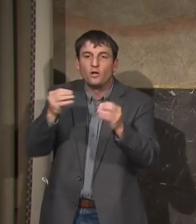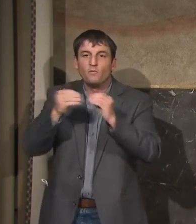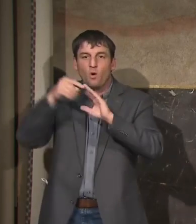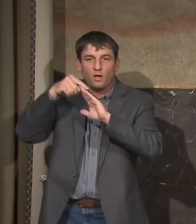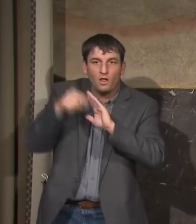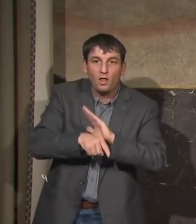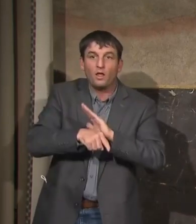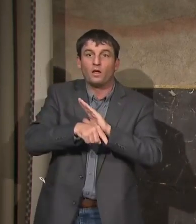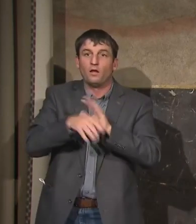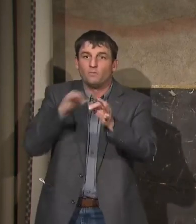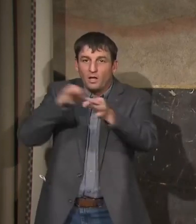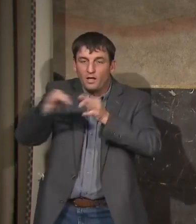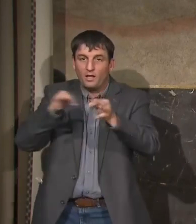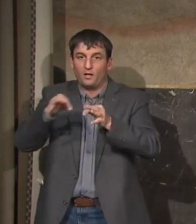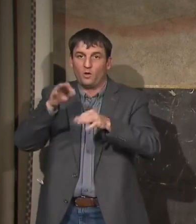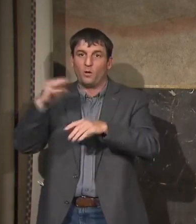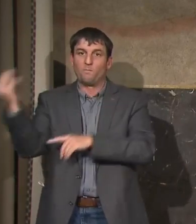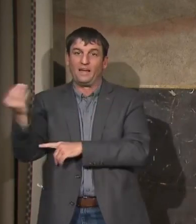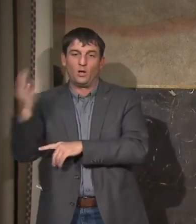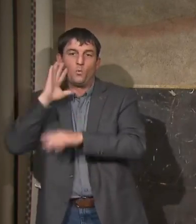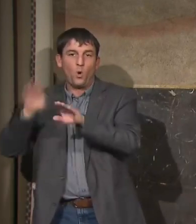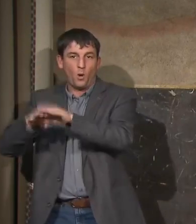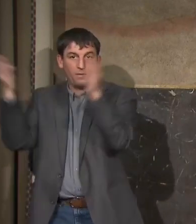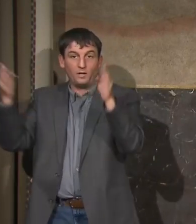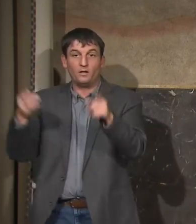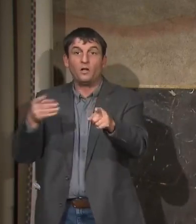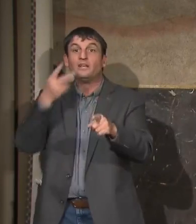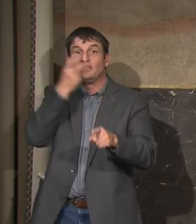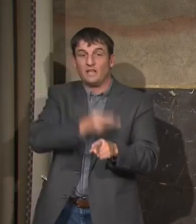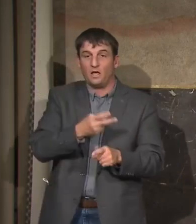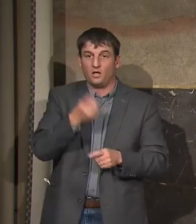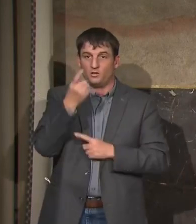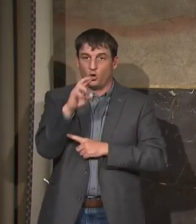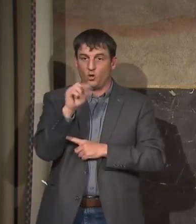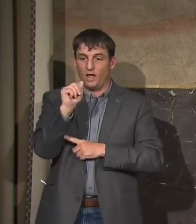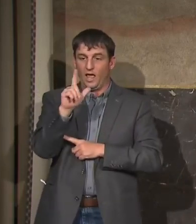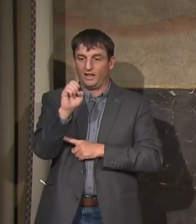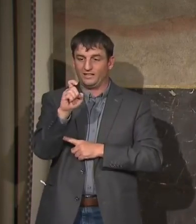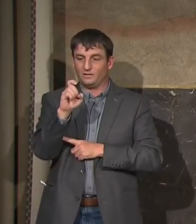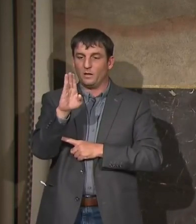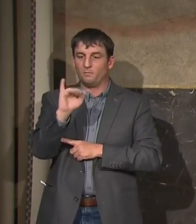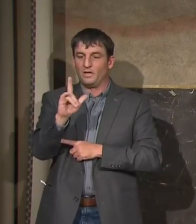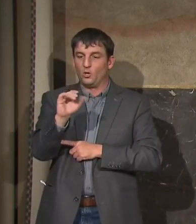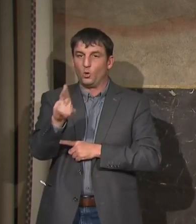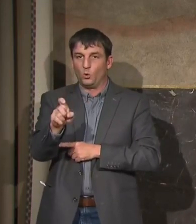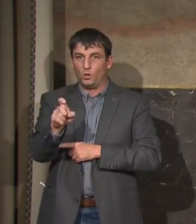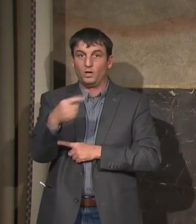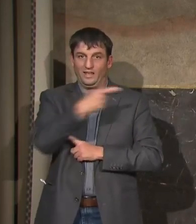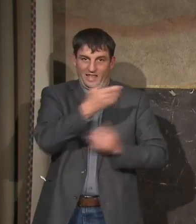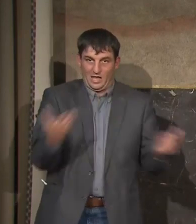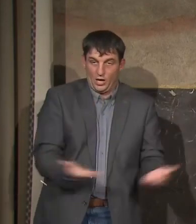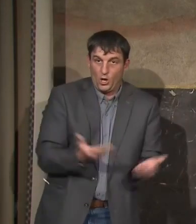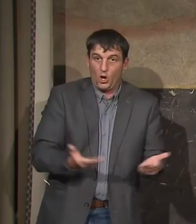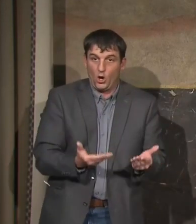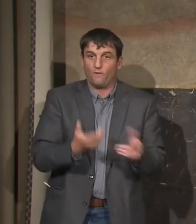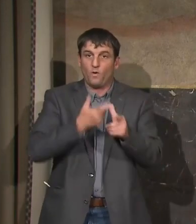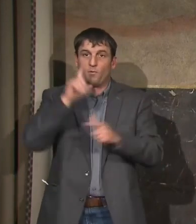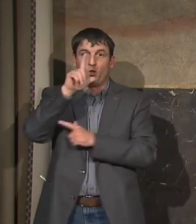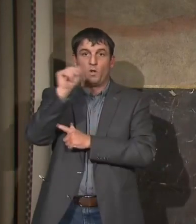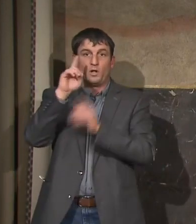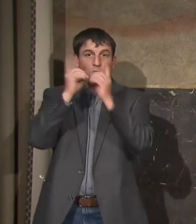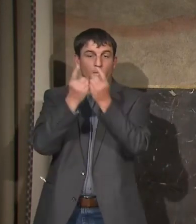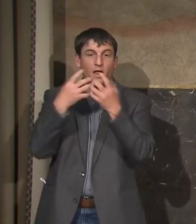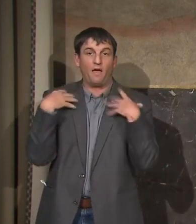on Monday. As you can see, as I normally do, I've got Dr. Alex Beu here from the Department of Health. And he is here to address